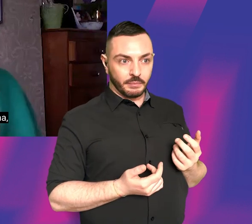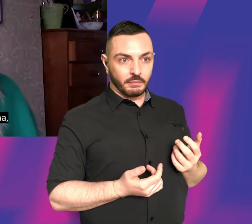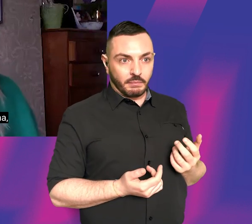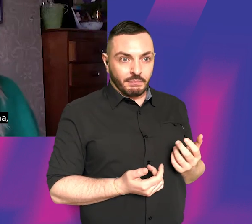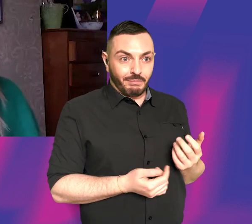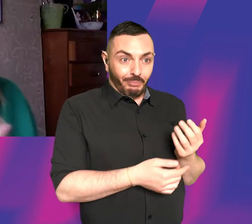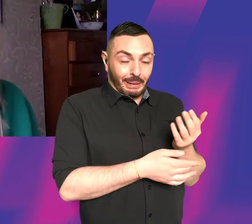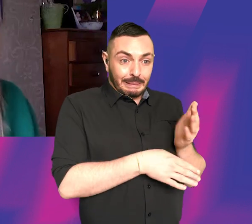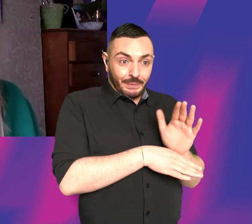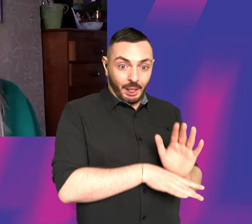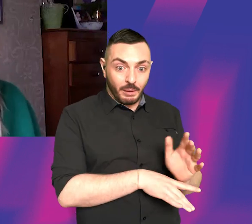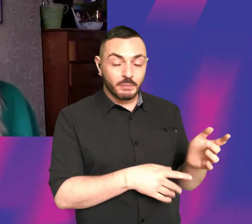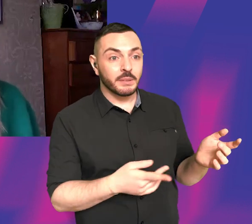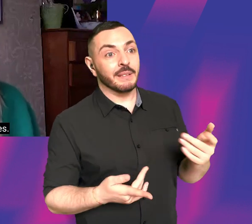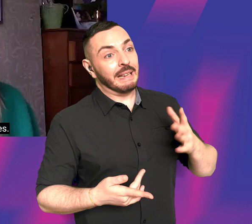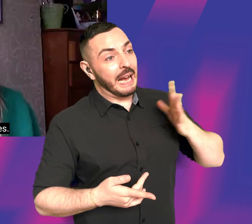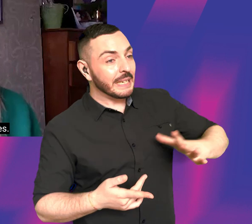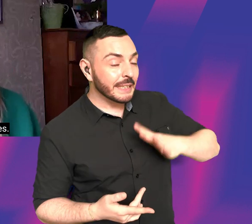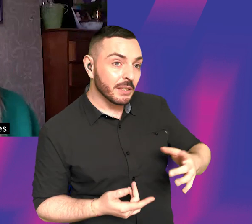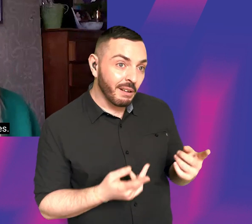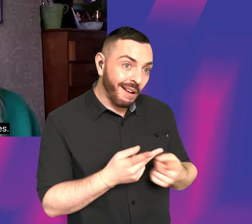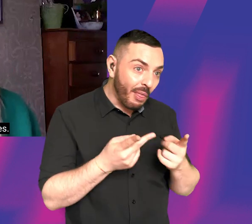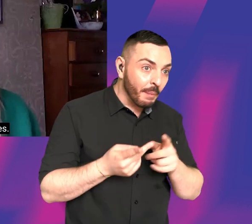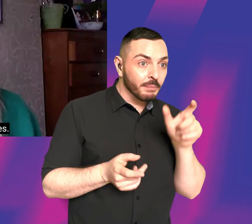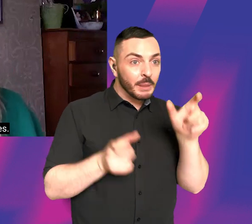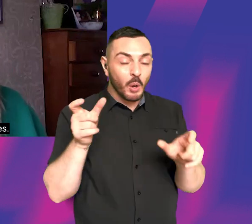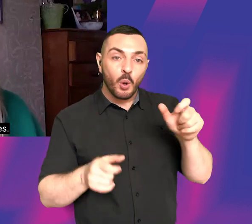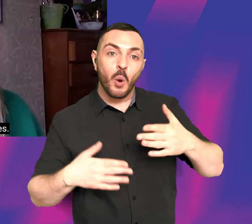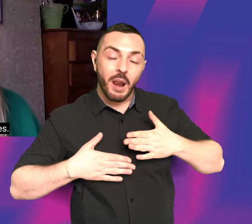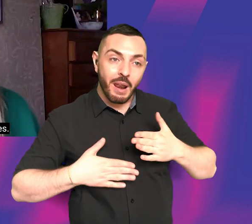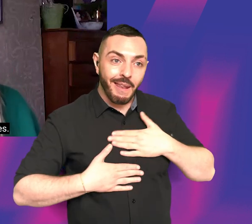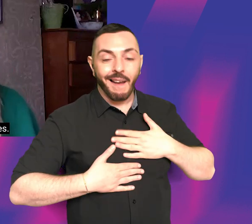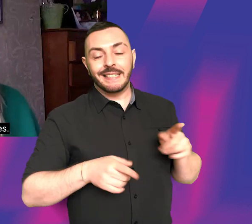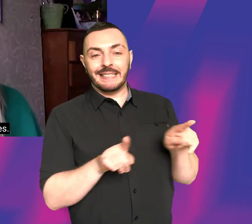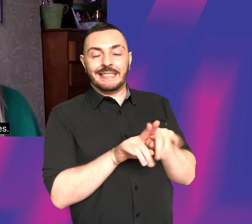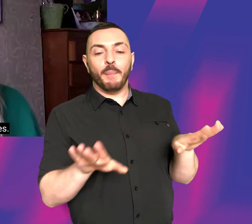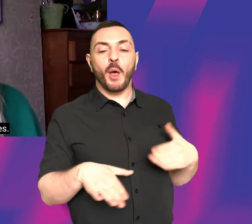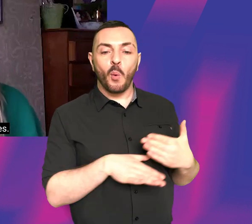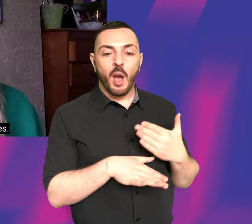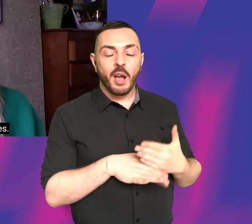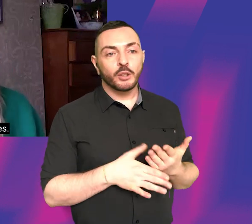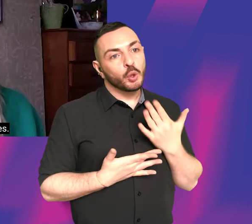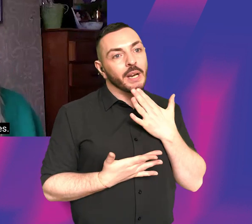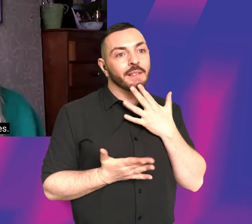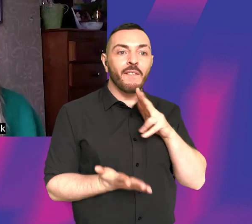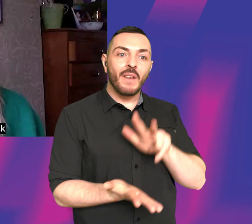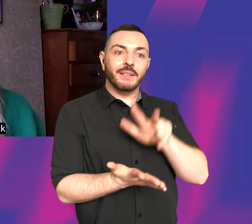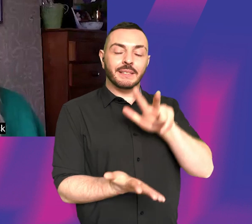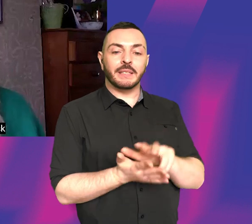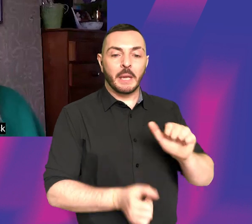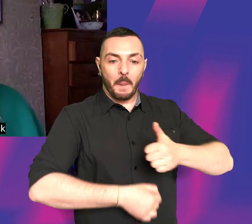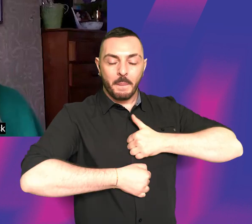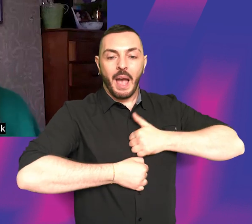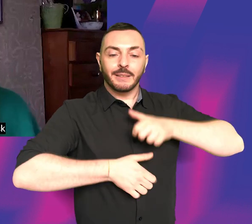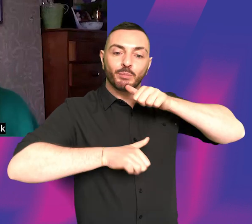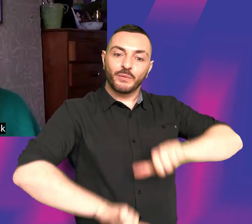sort of family does, like I needed to go out and find people who also like that kind of work to validate, in a way, my own preferences. And then,